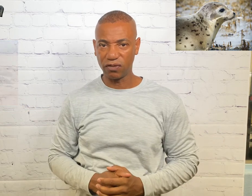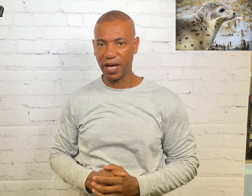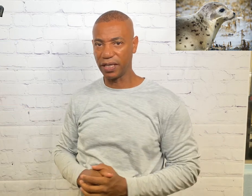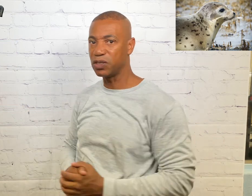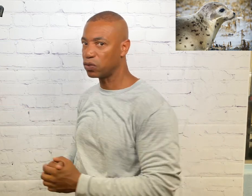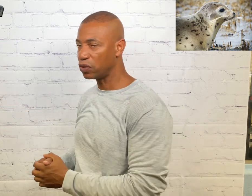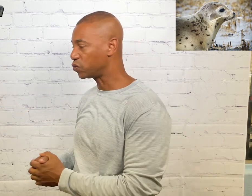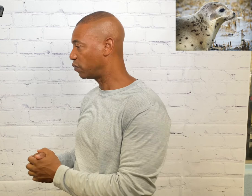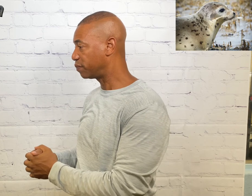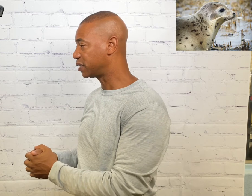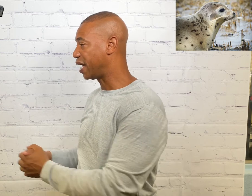fine. Let me show you those from the side.